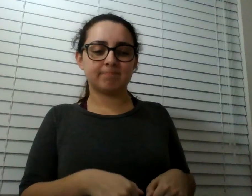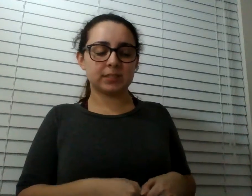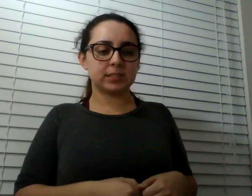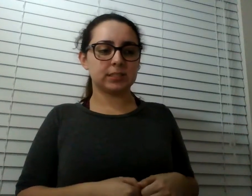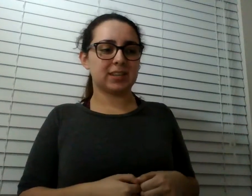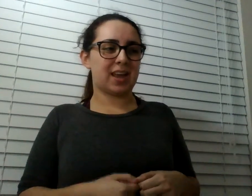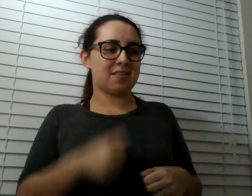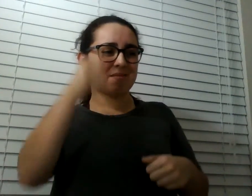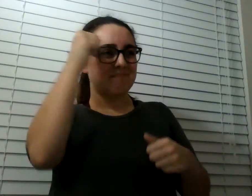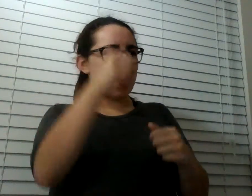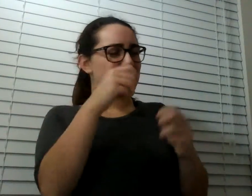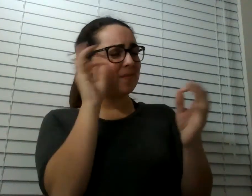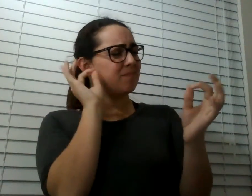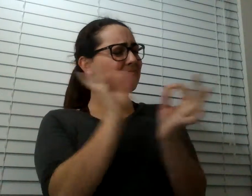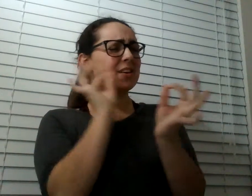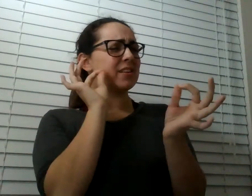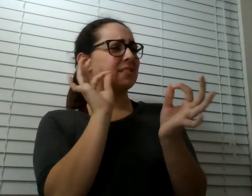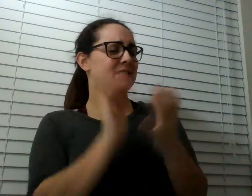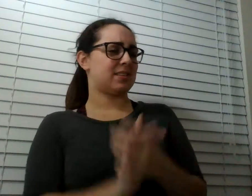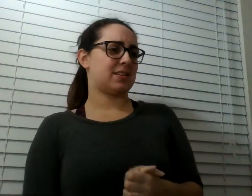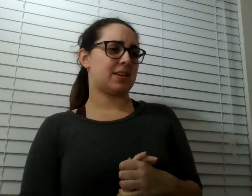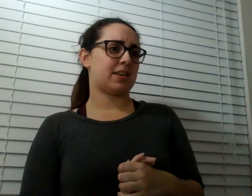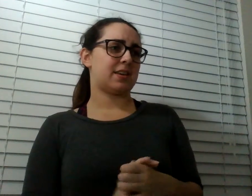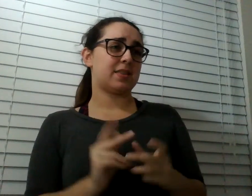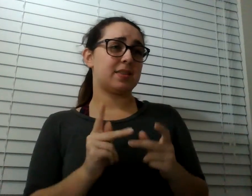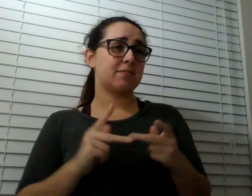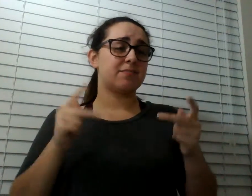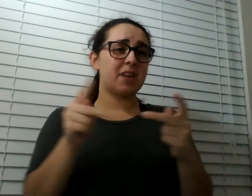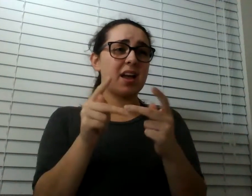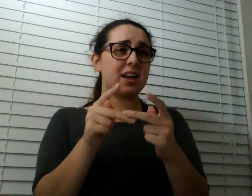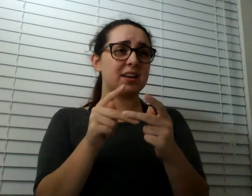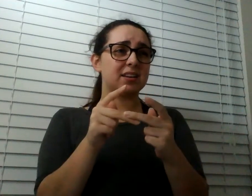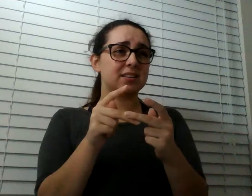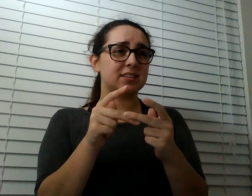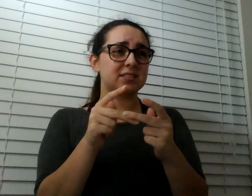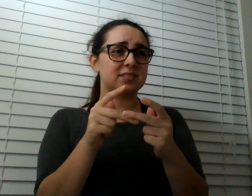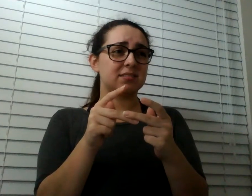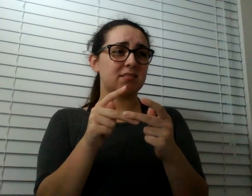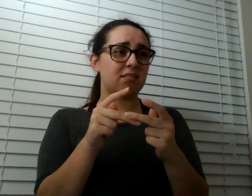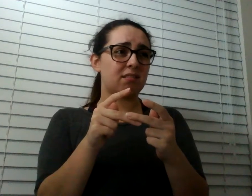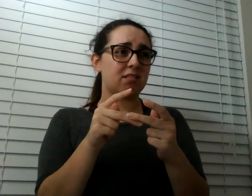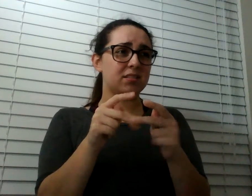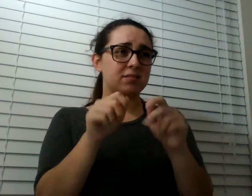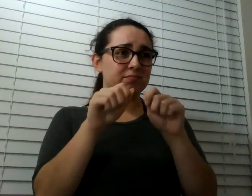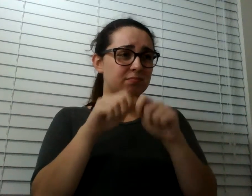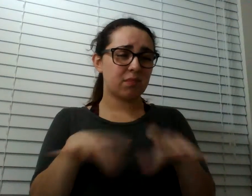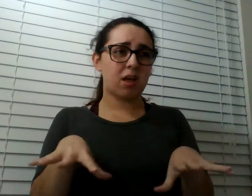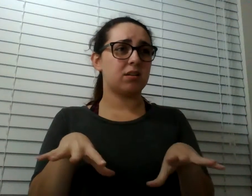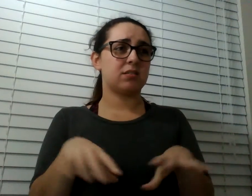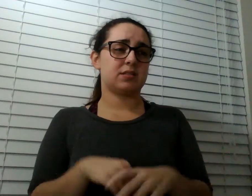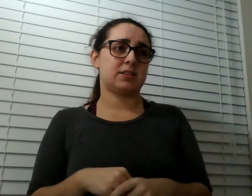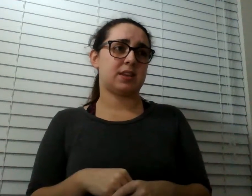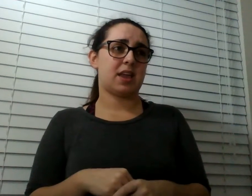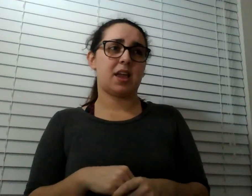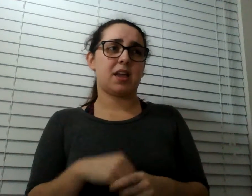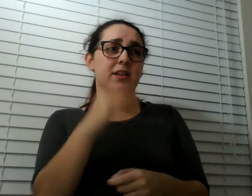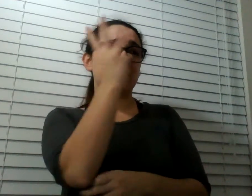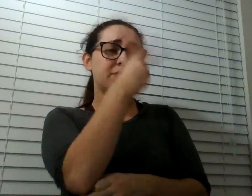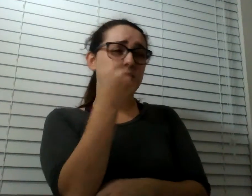To have the place itself gone. It's, I'm fine. It's beautiful. It's wonderful. But Jesus, this